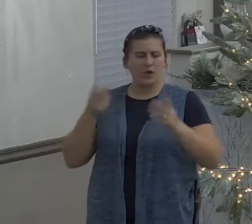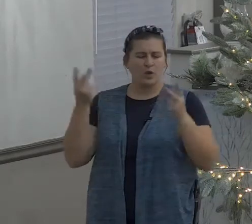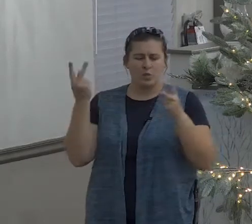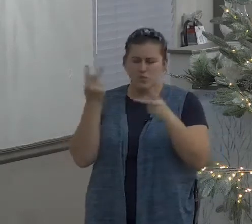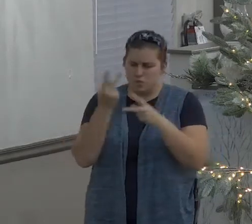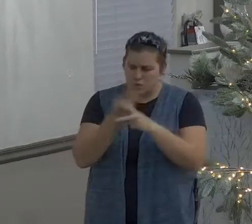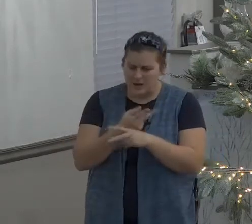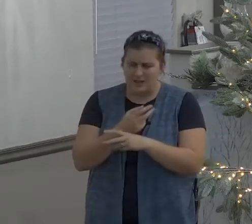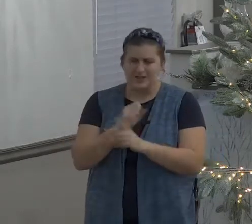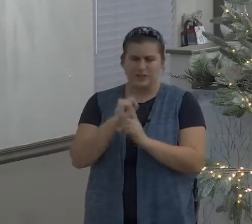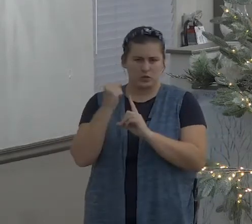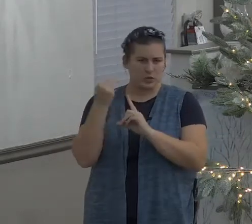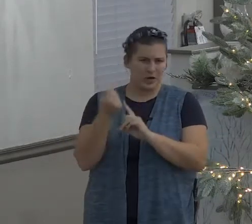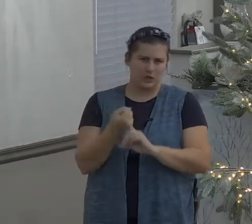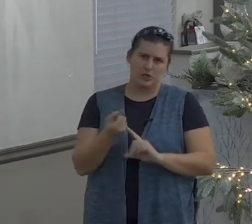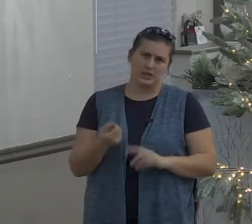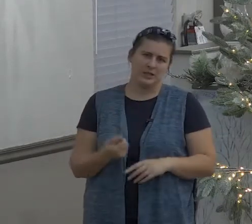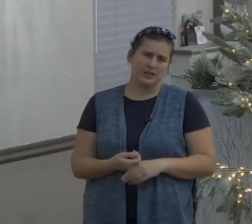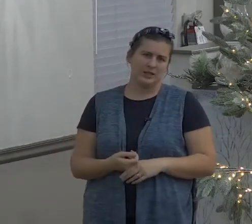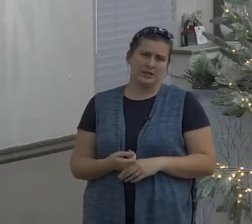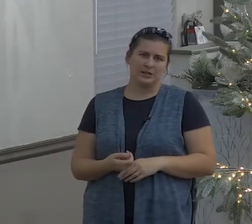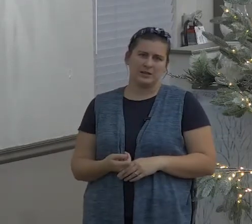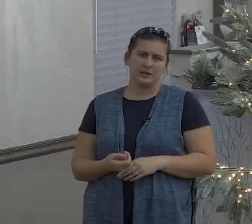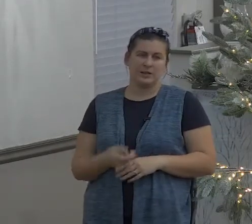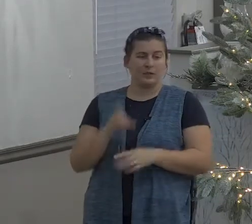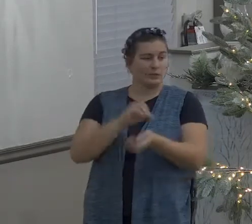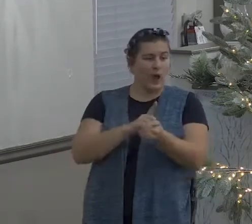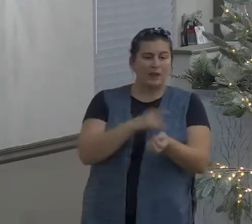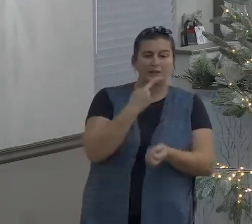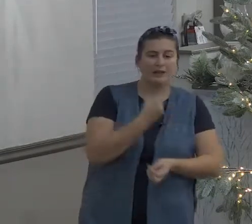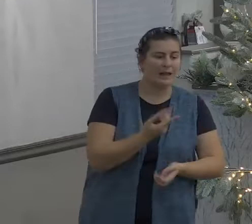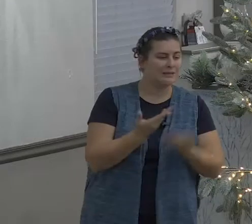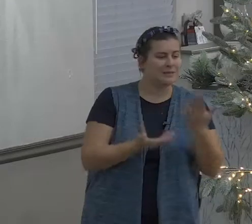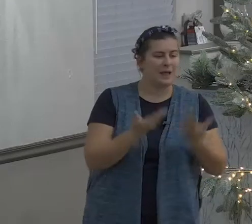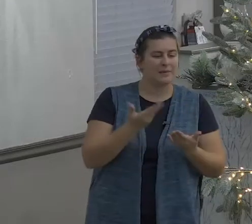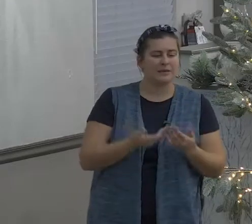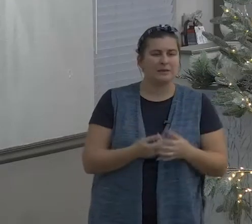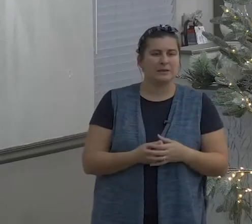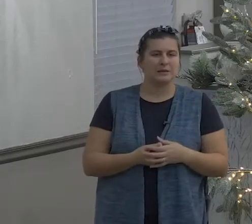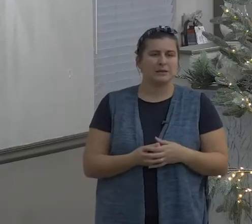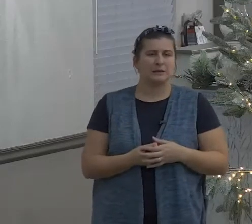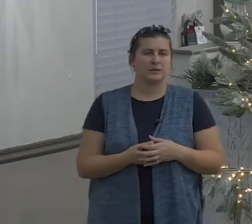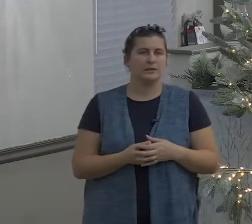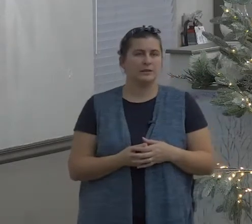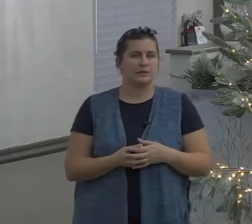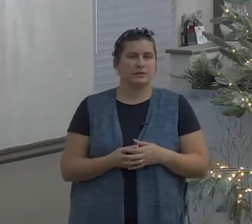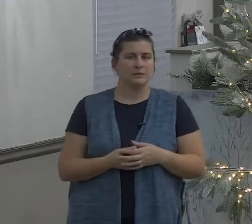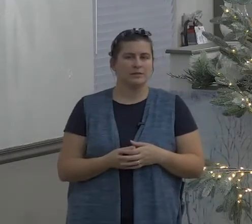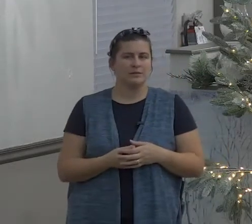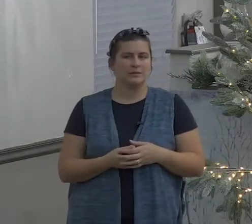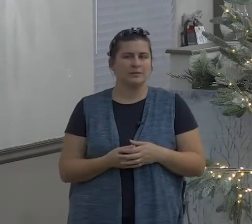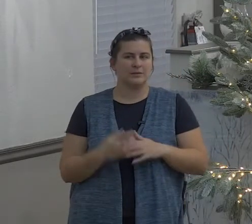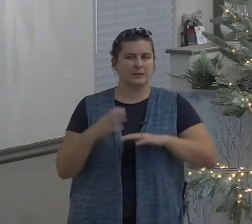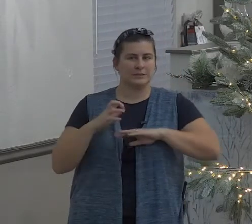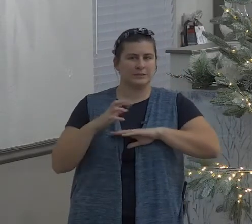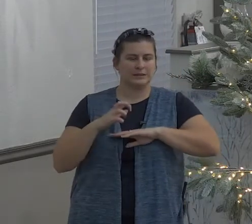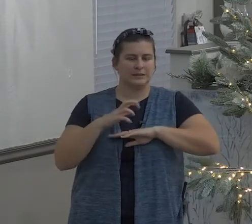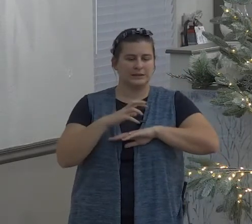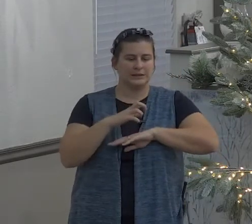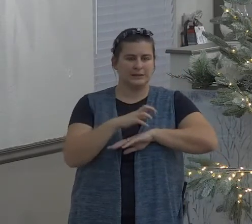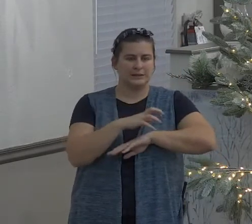and God gives peace to his people even in the most trying of circumstances